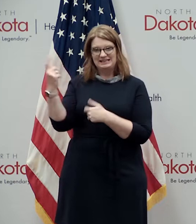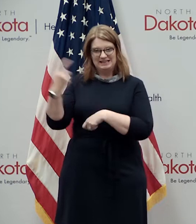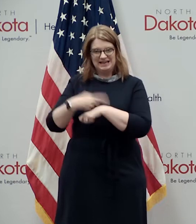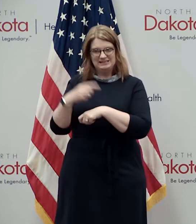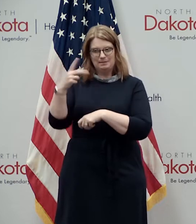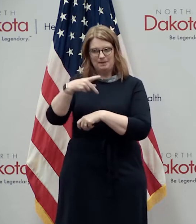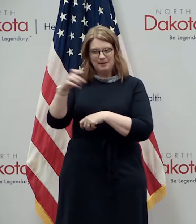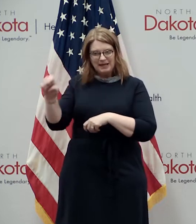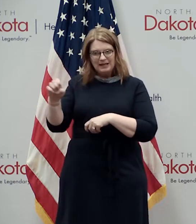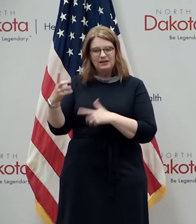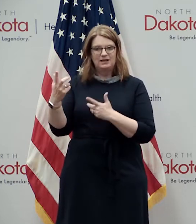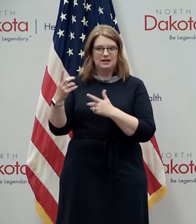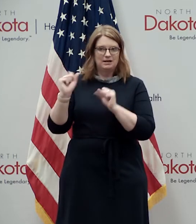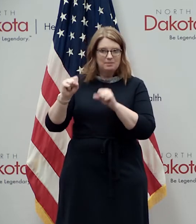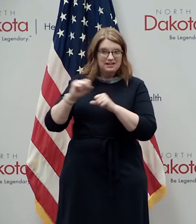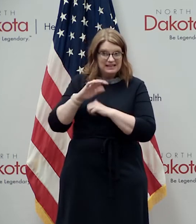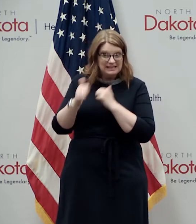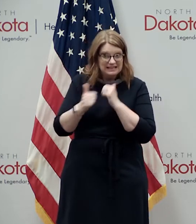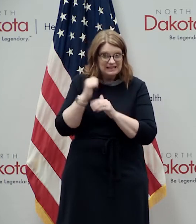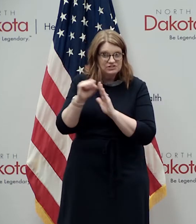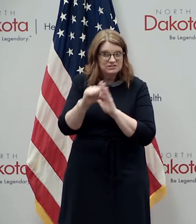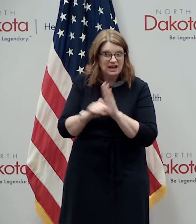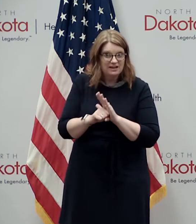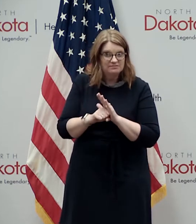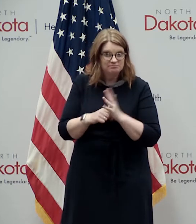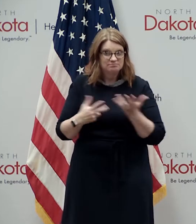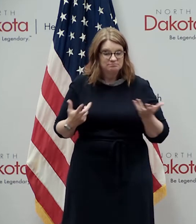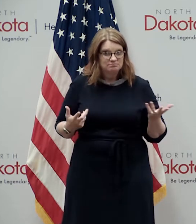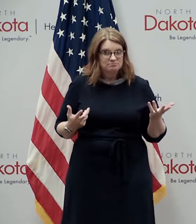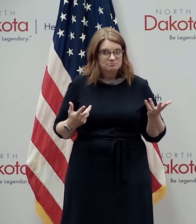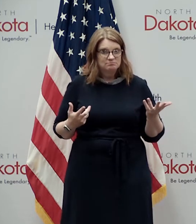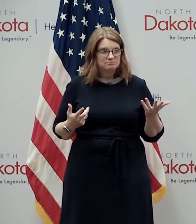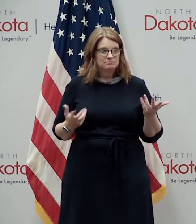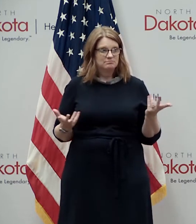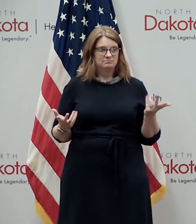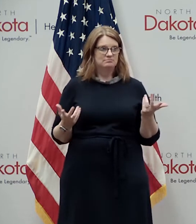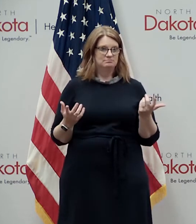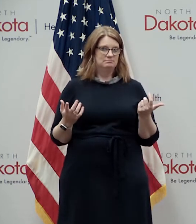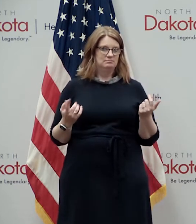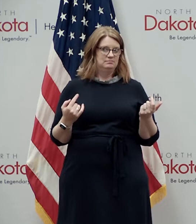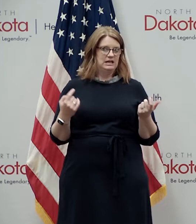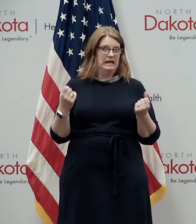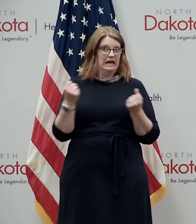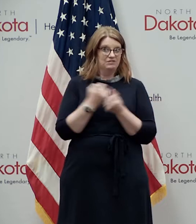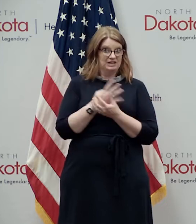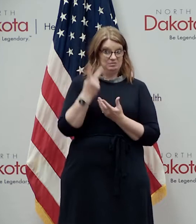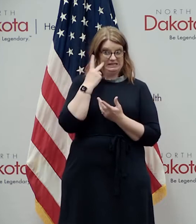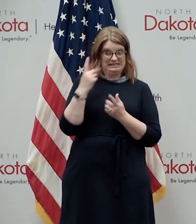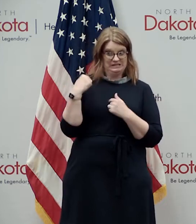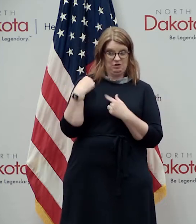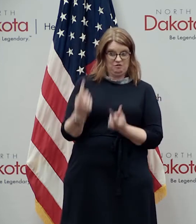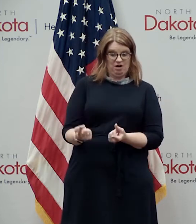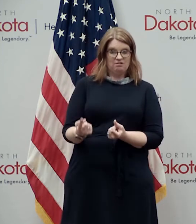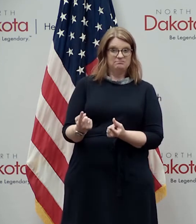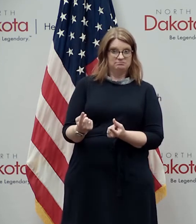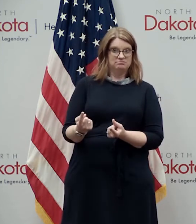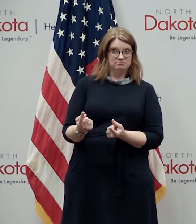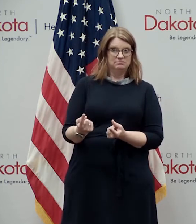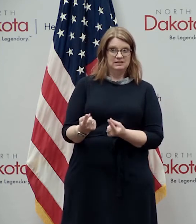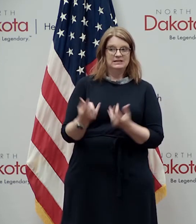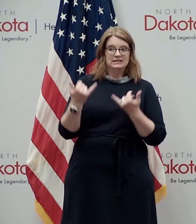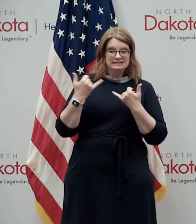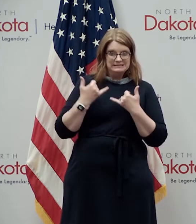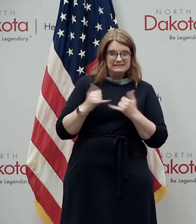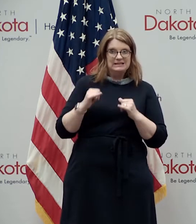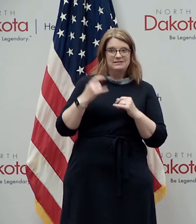and capability in every state and i i uh you know everything that we've heard everything that we've seen is consistent with the idea that we need to